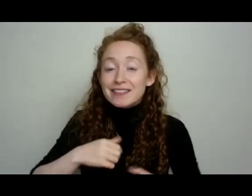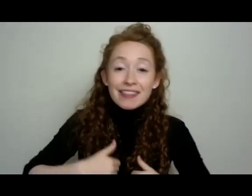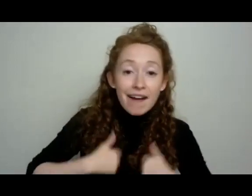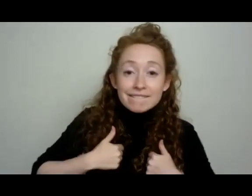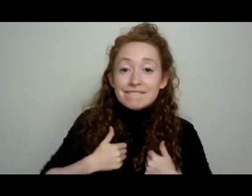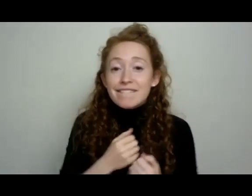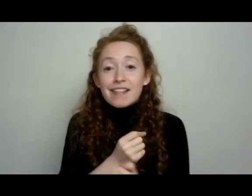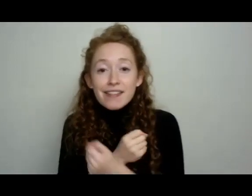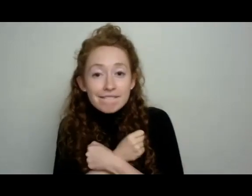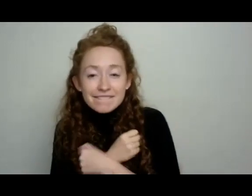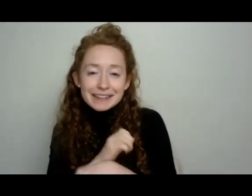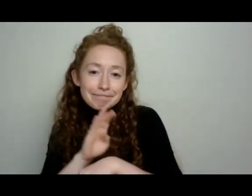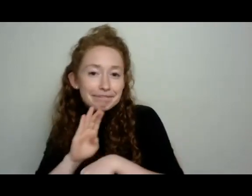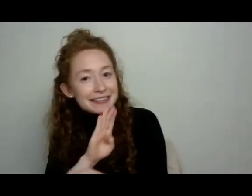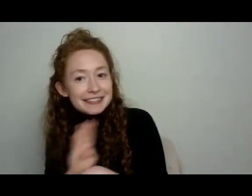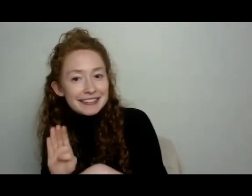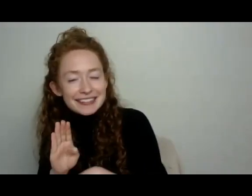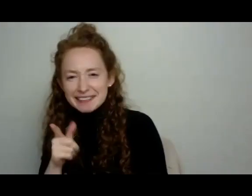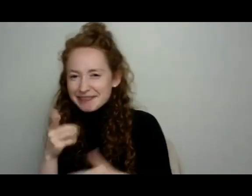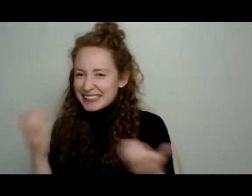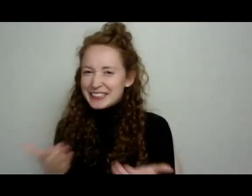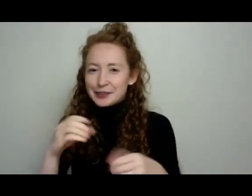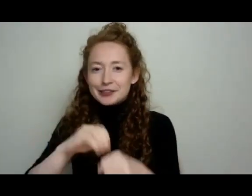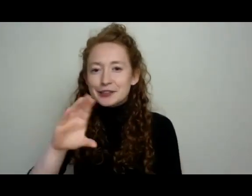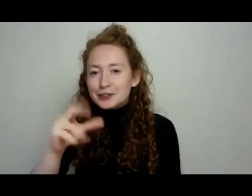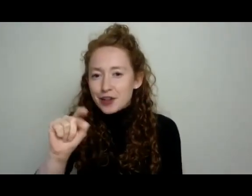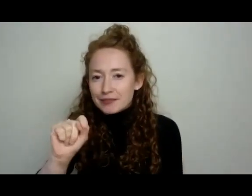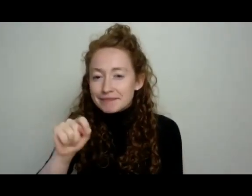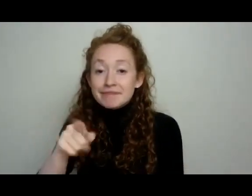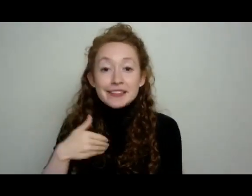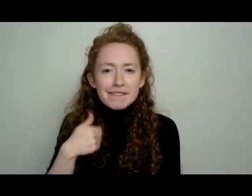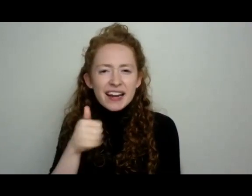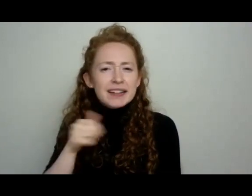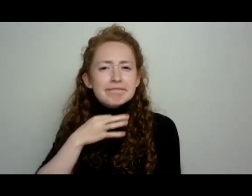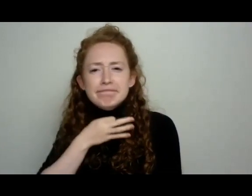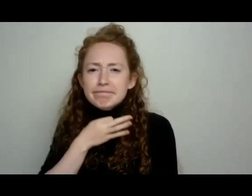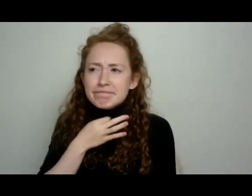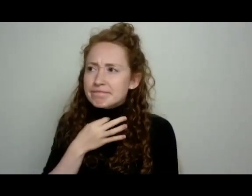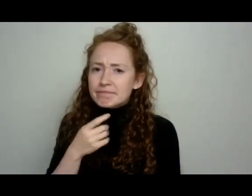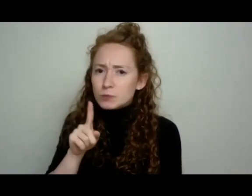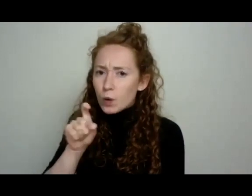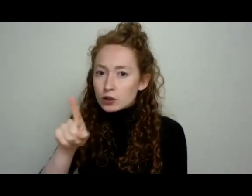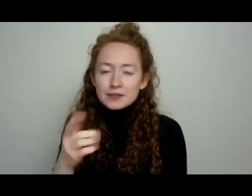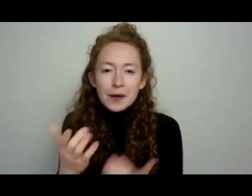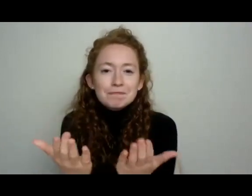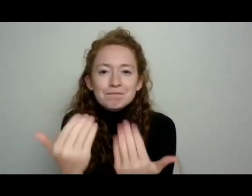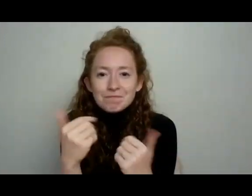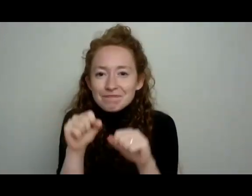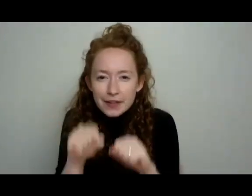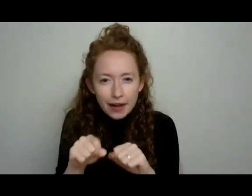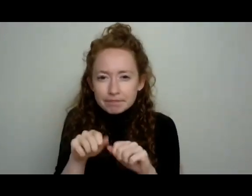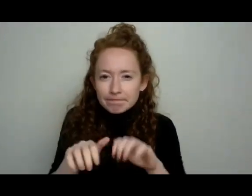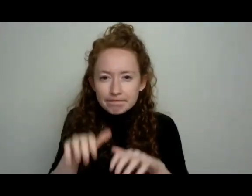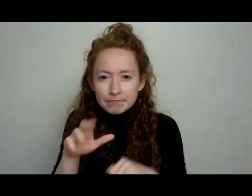of the above. He's on the chat. So if you have questions, anytime, whether they are little technical questions. Petra,